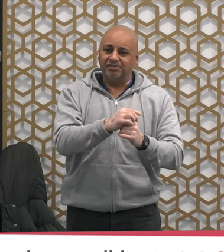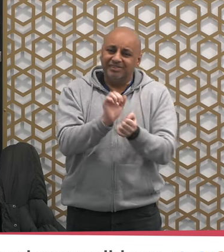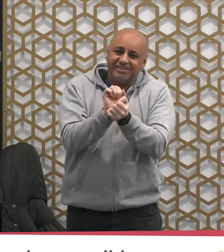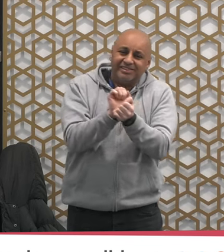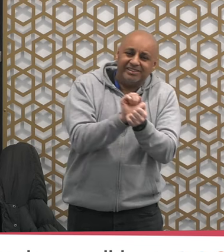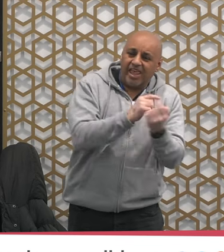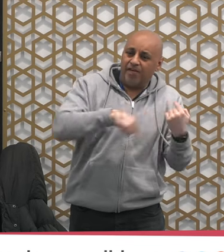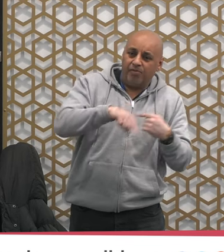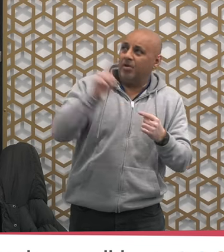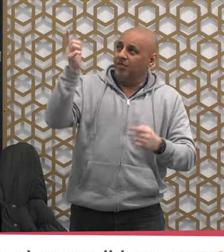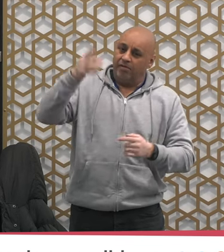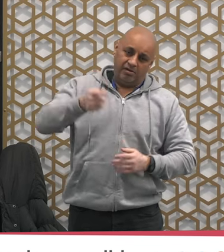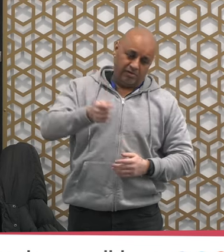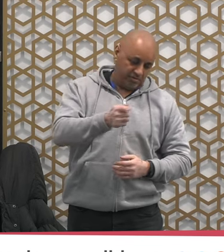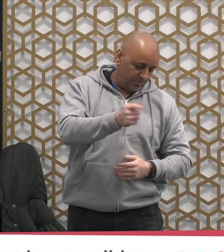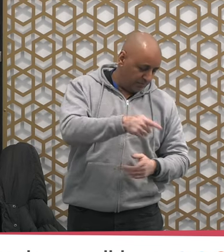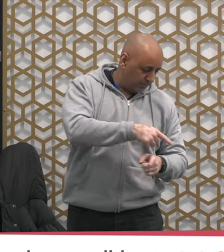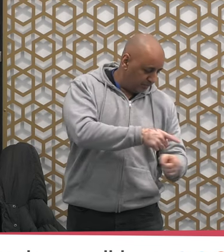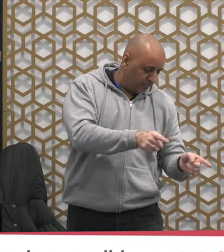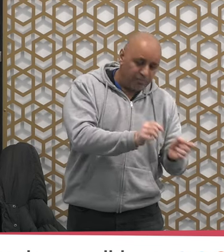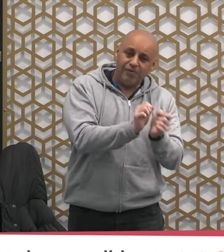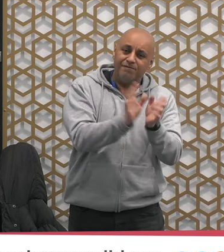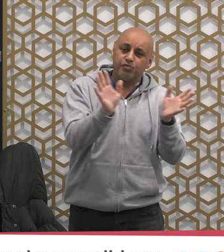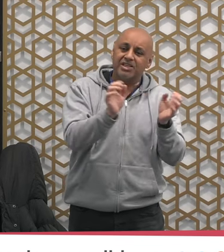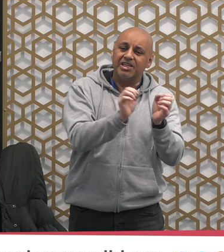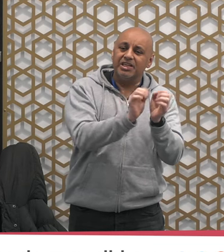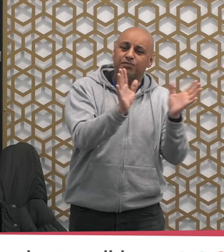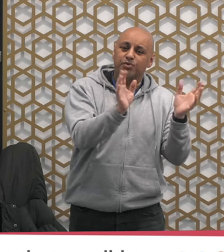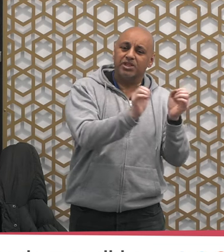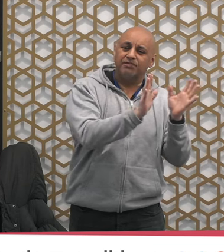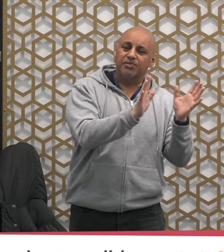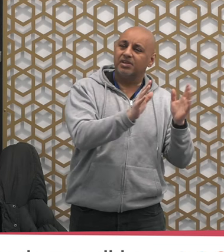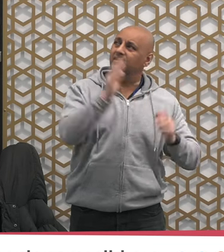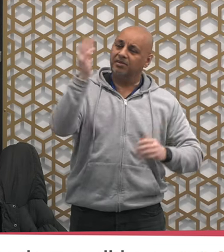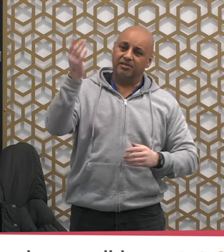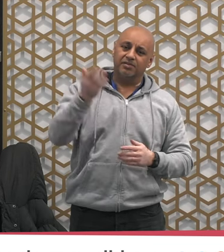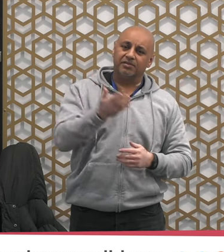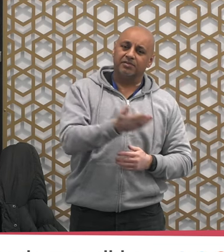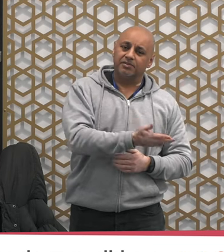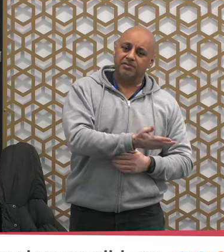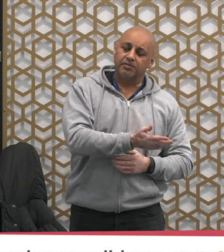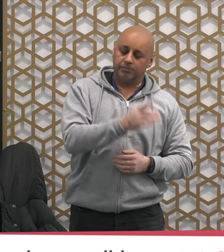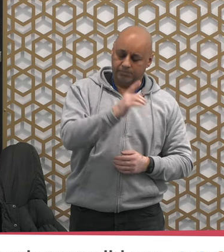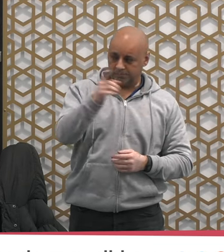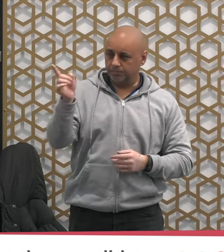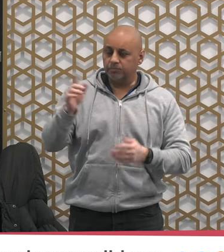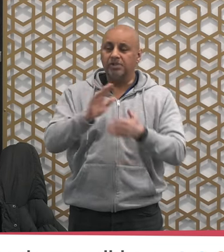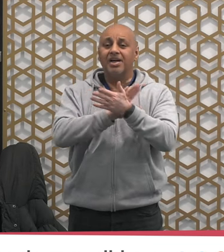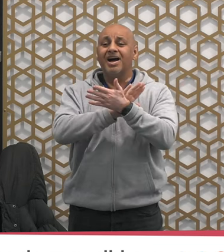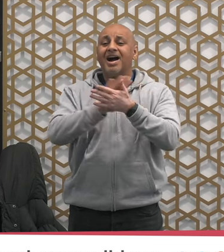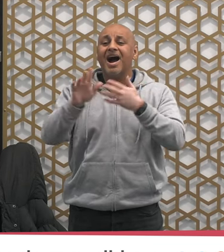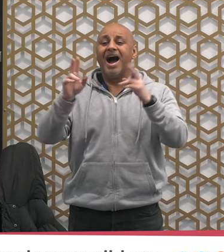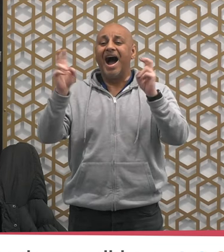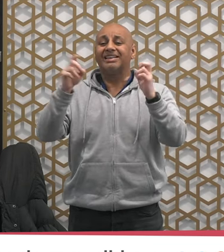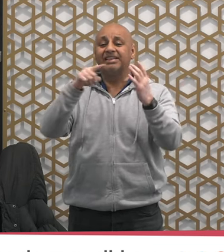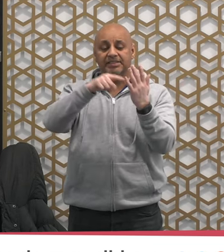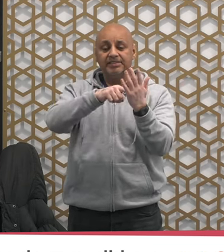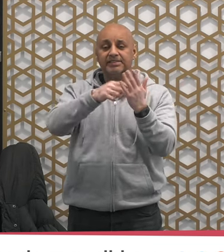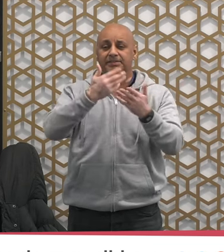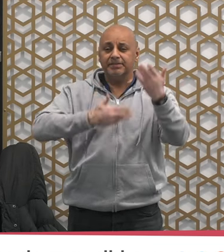is that majority of the ahadith that talk about the virtues of the 15th night of the month of Shaban